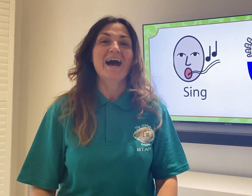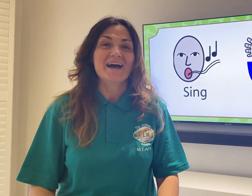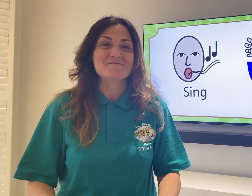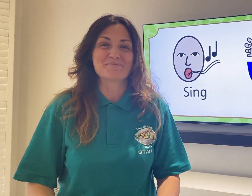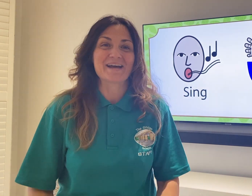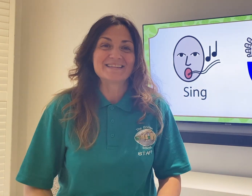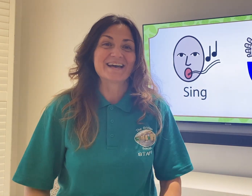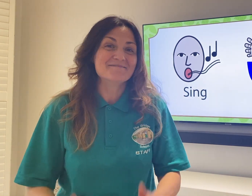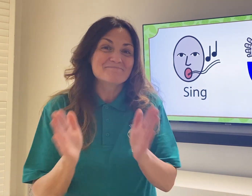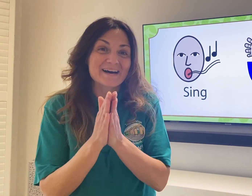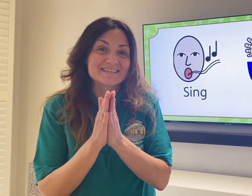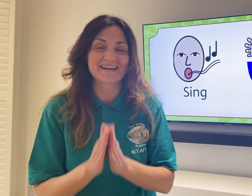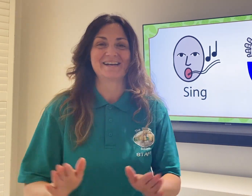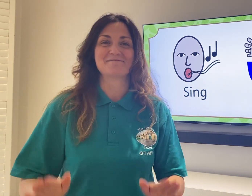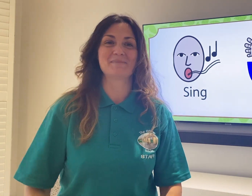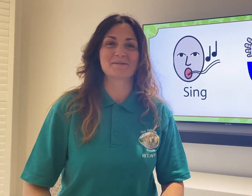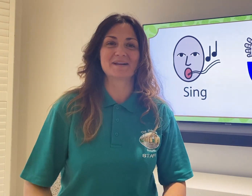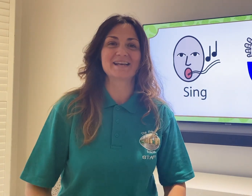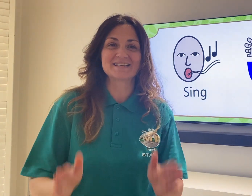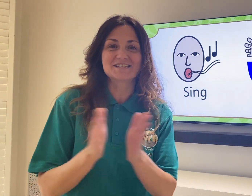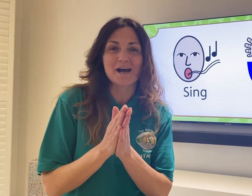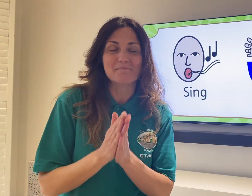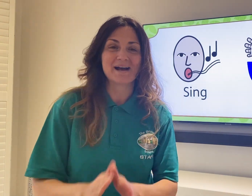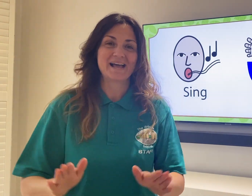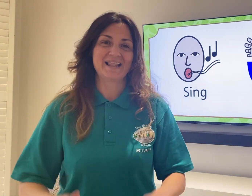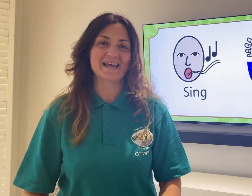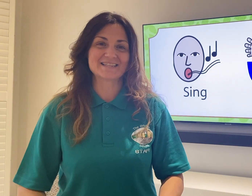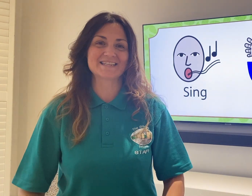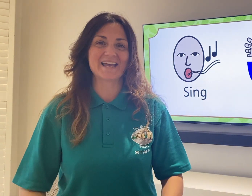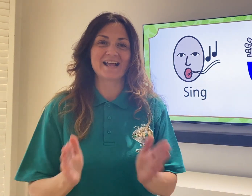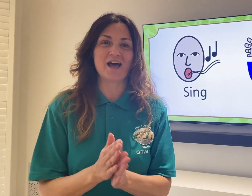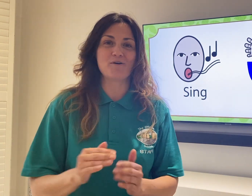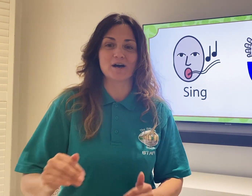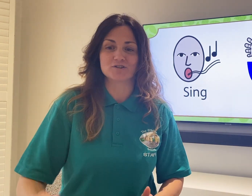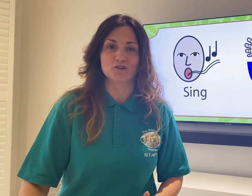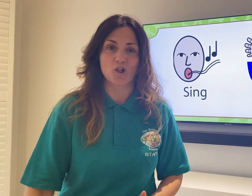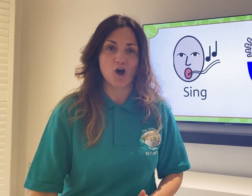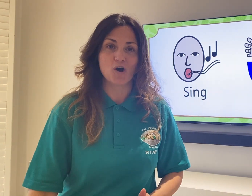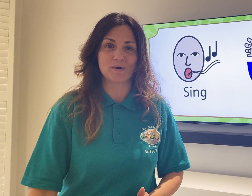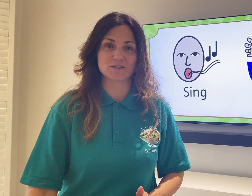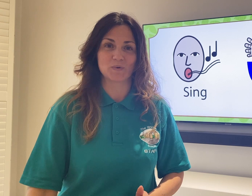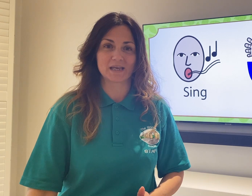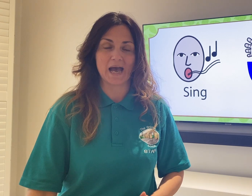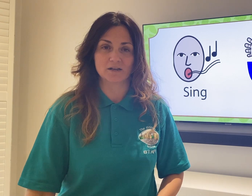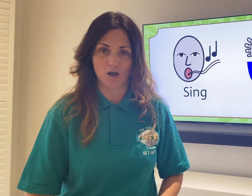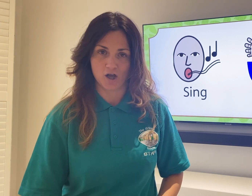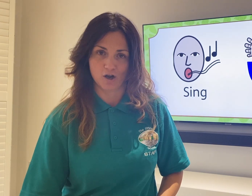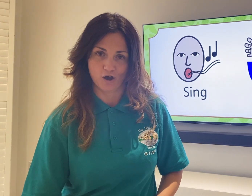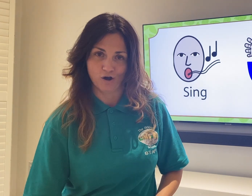Bread and butter, marmalade and jam. Let's say hello as low as we can. Hello.